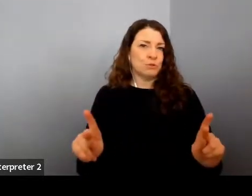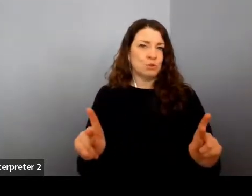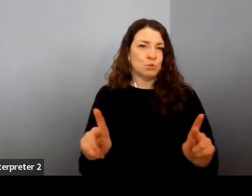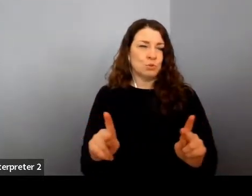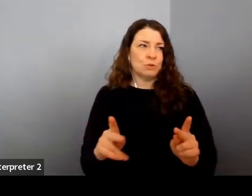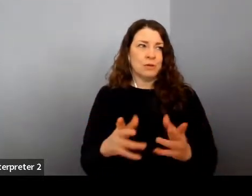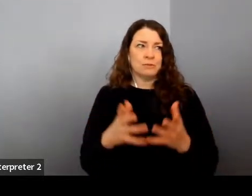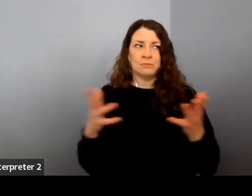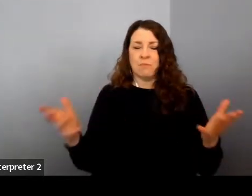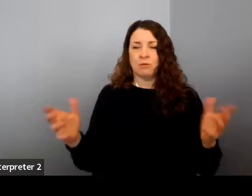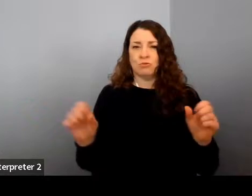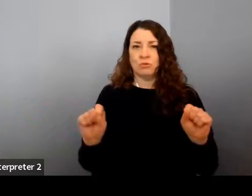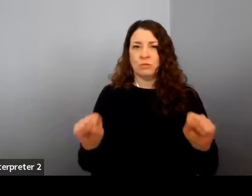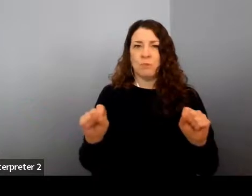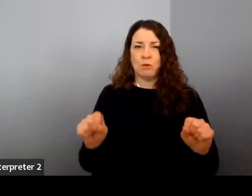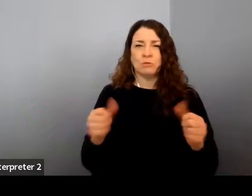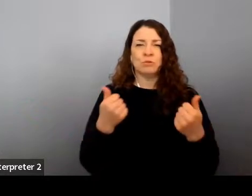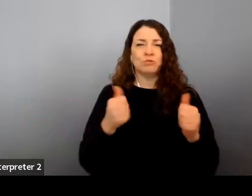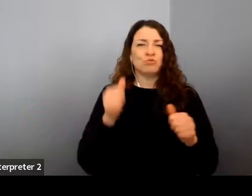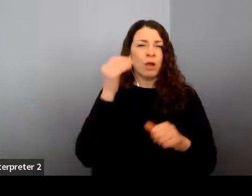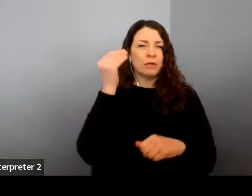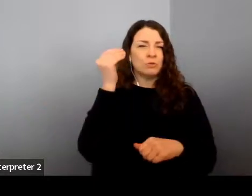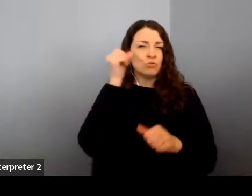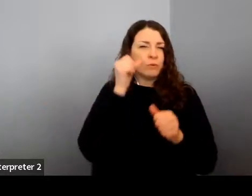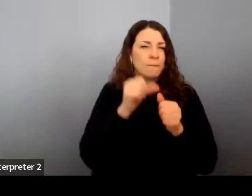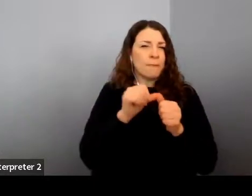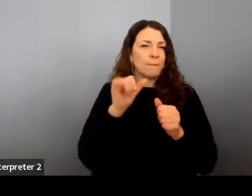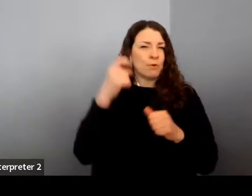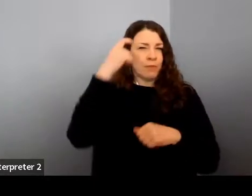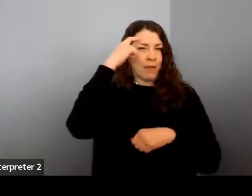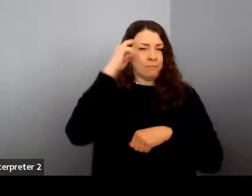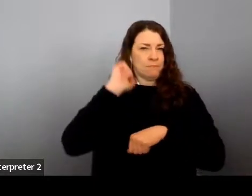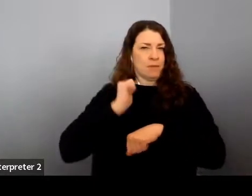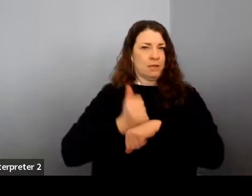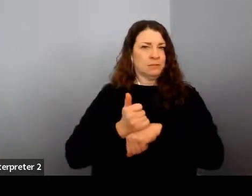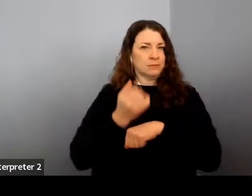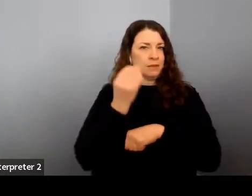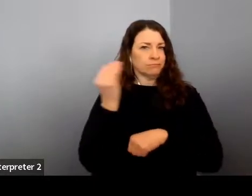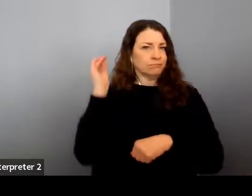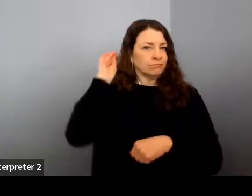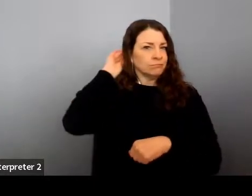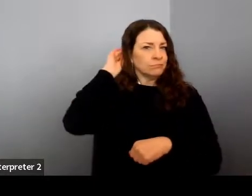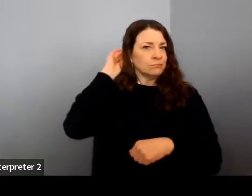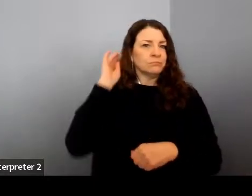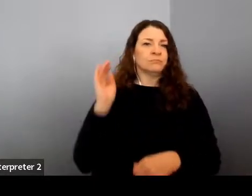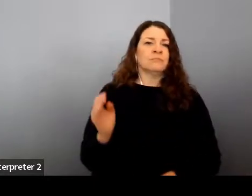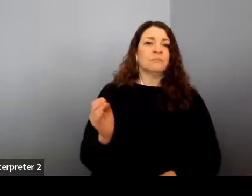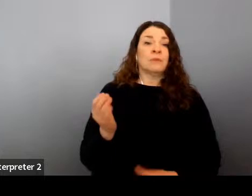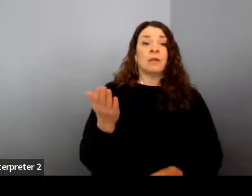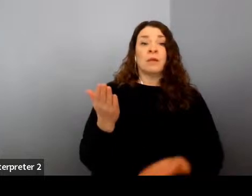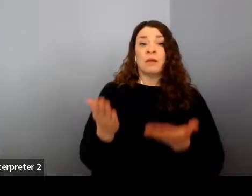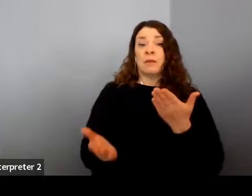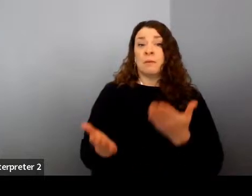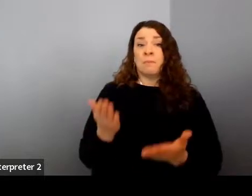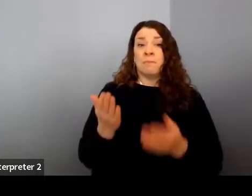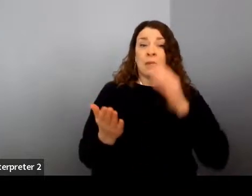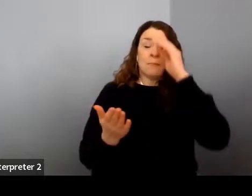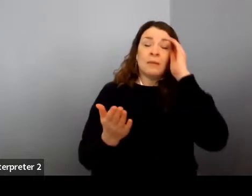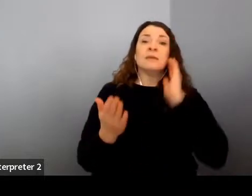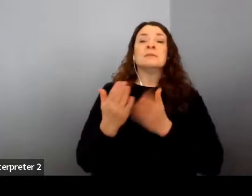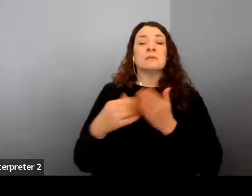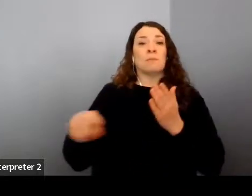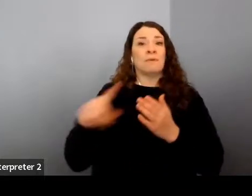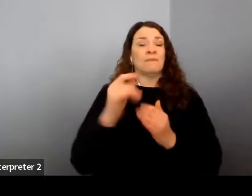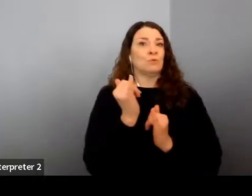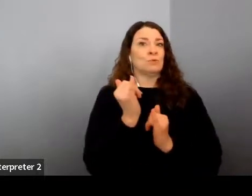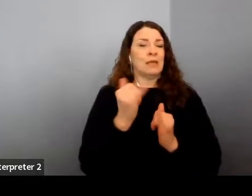of trying to remember that mindset and for anyone who like I did may suffer from imposter syndrome from